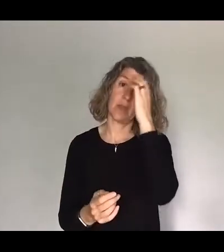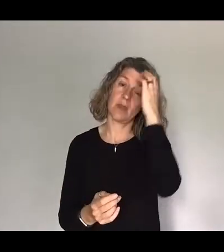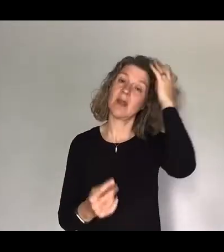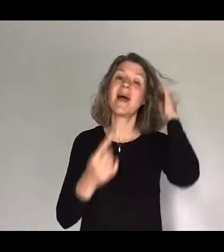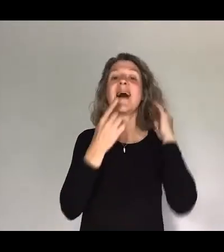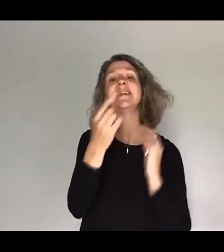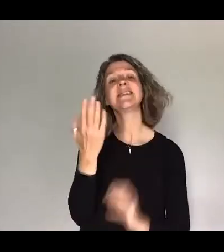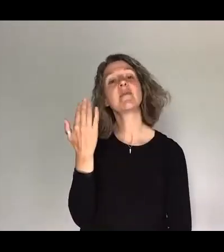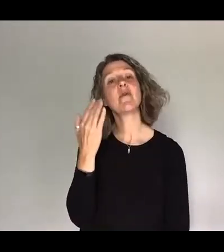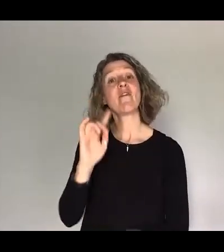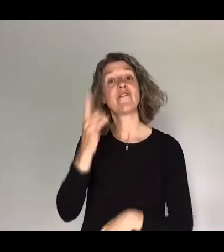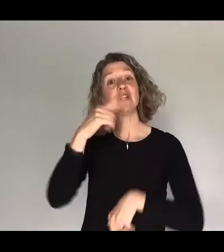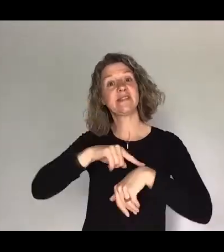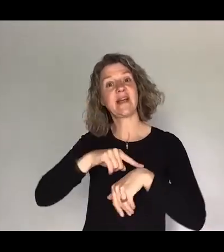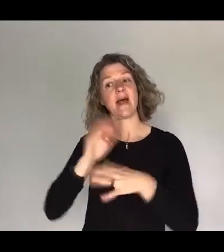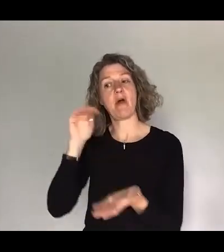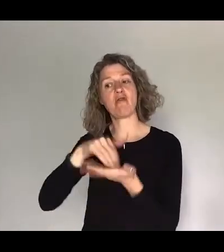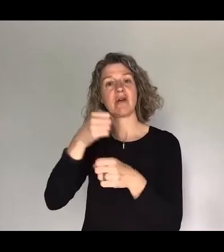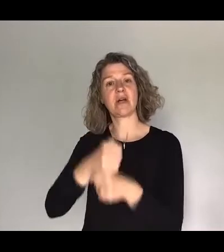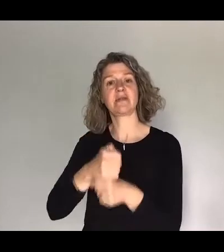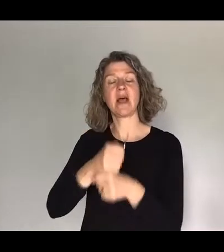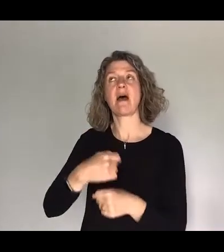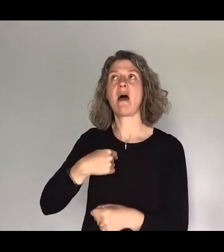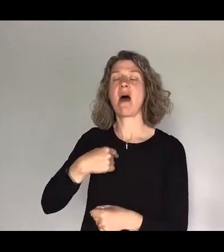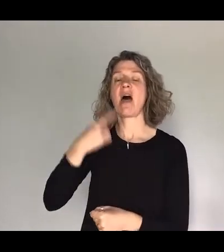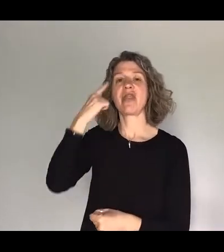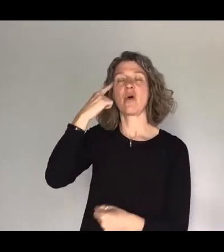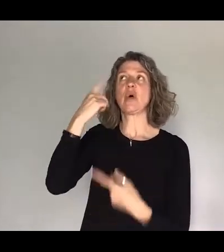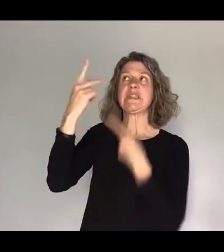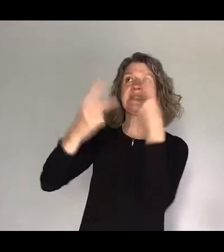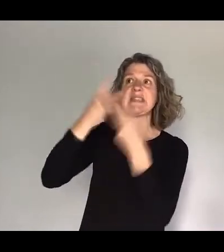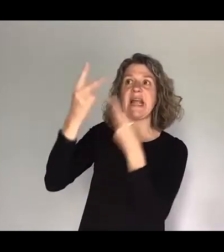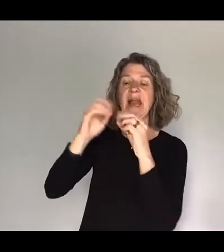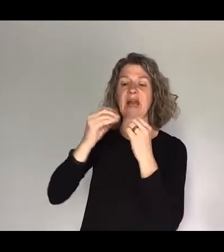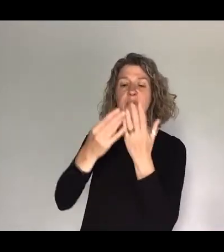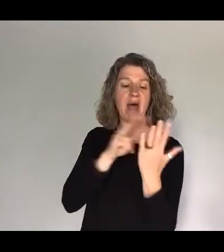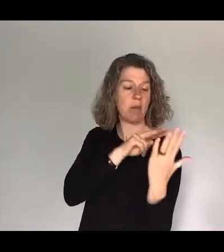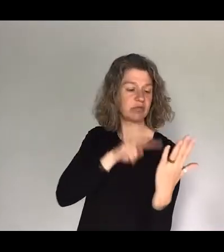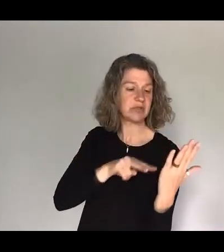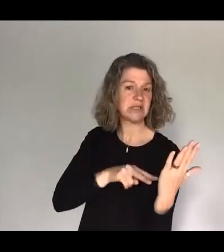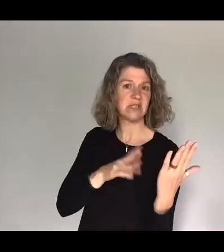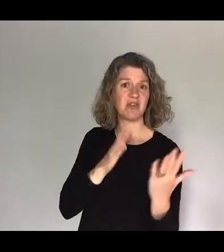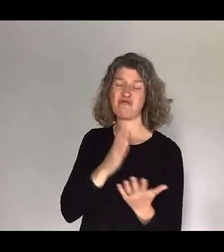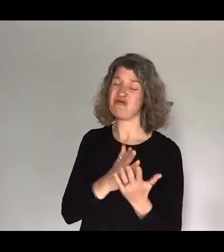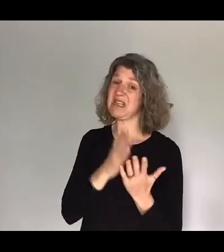along to church I found singing songs or reading Bible verses about God's faithfulness really difficult to understand